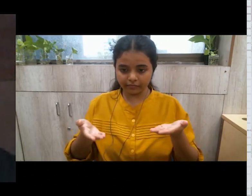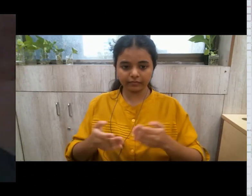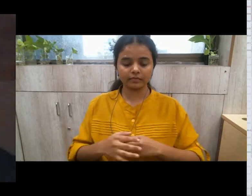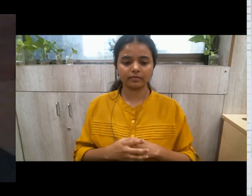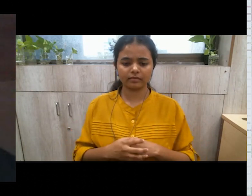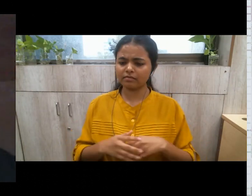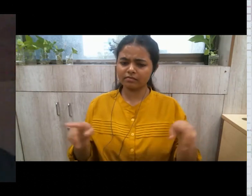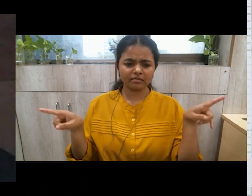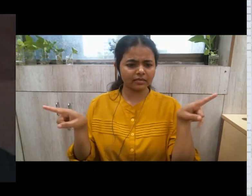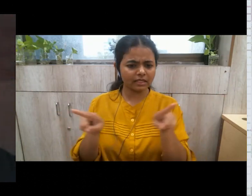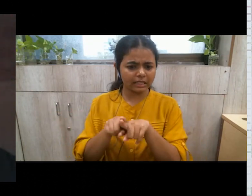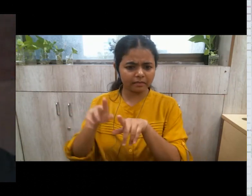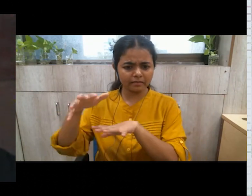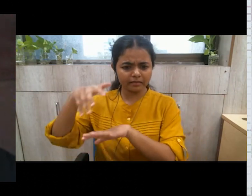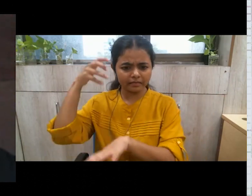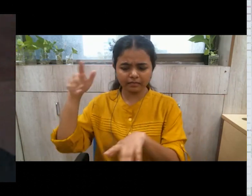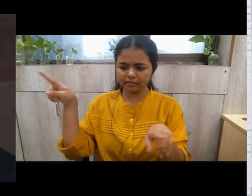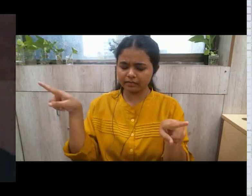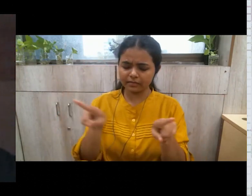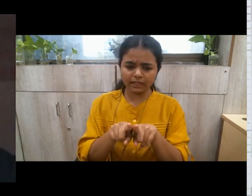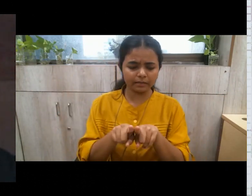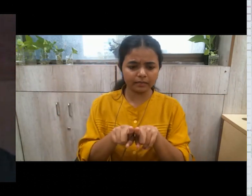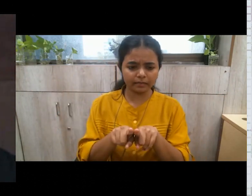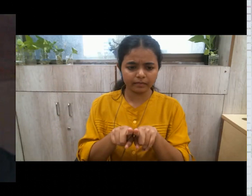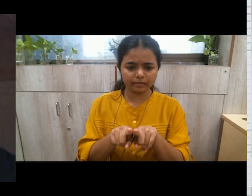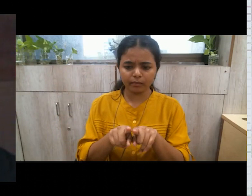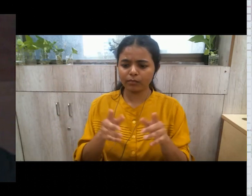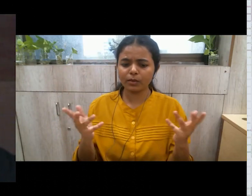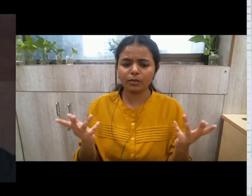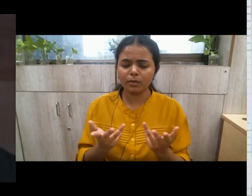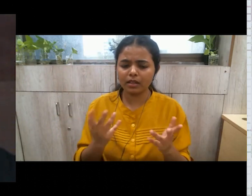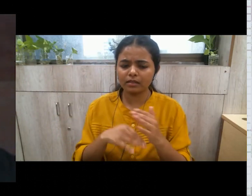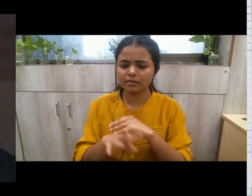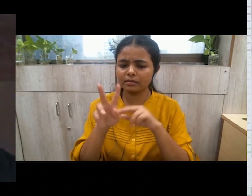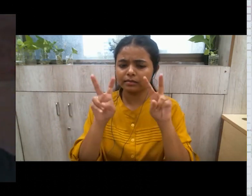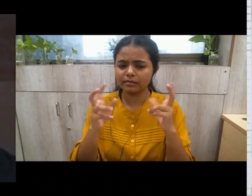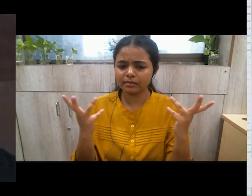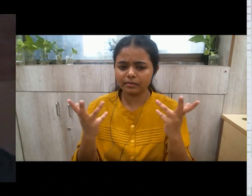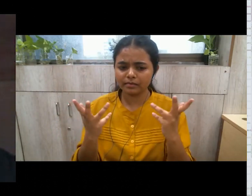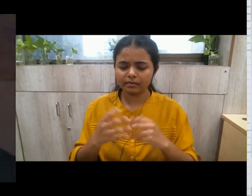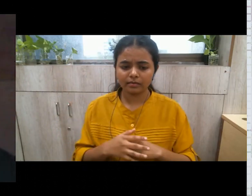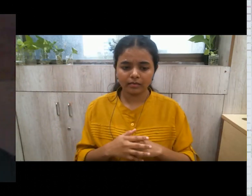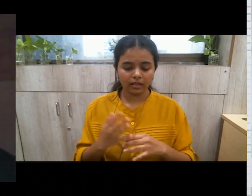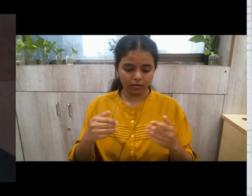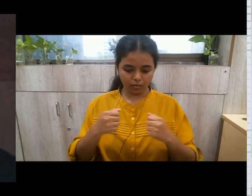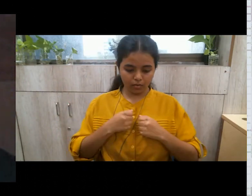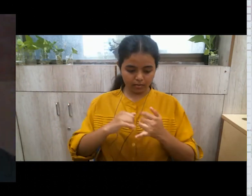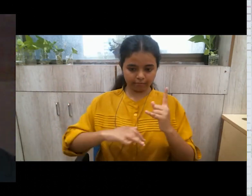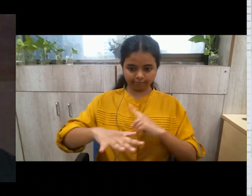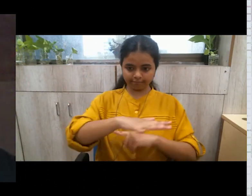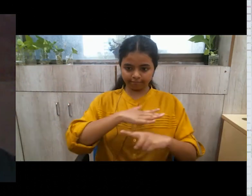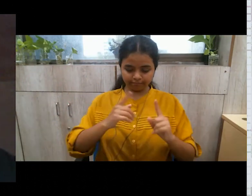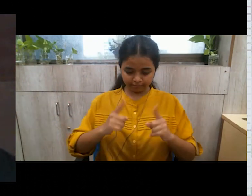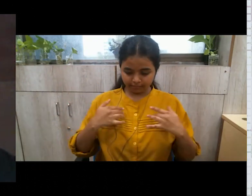behave in the same way that we chase our own space demand our